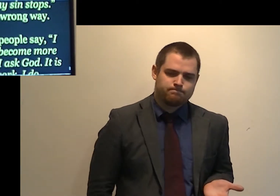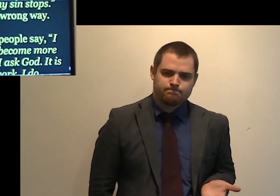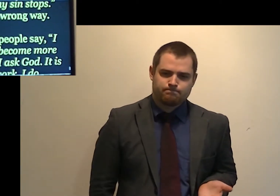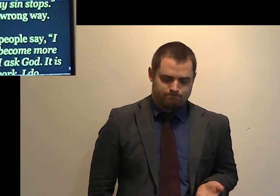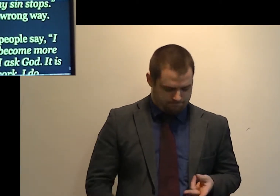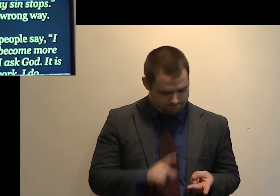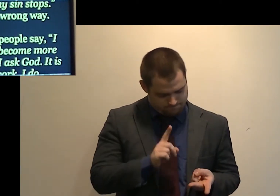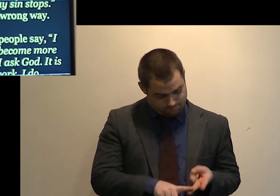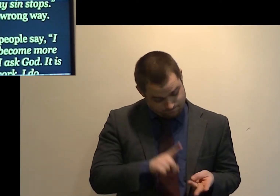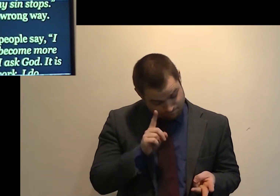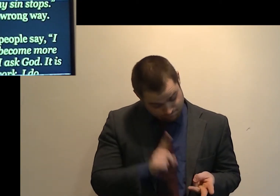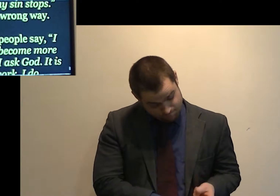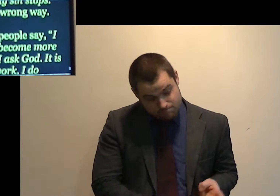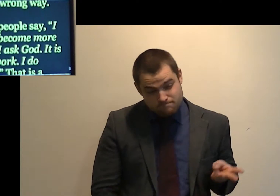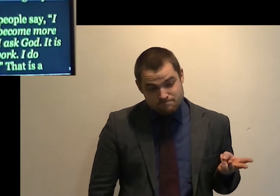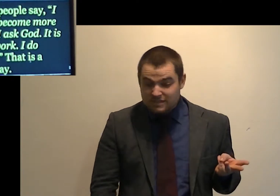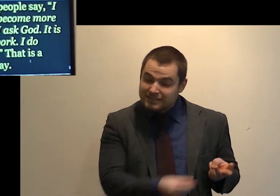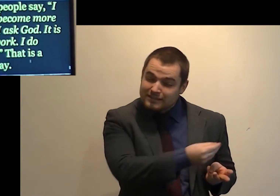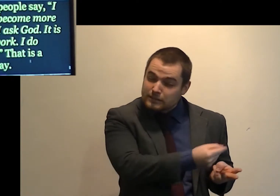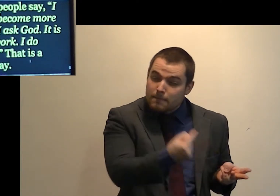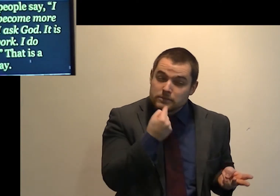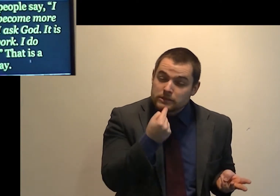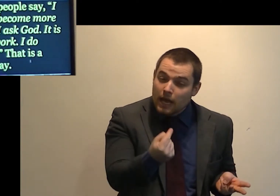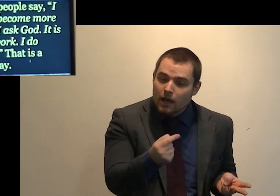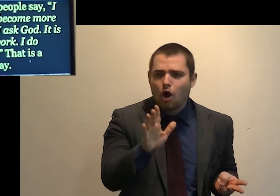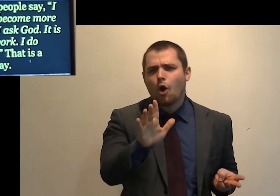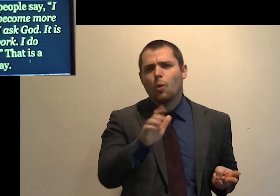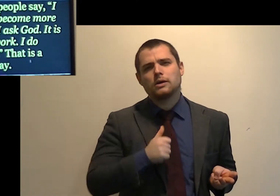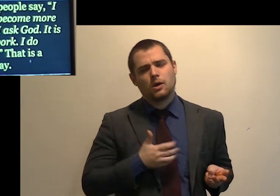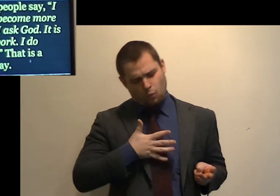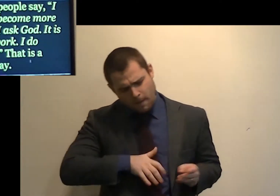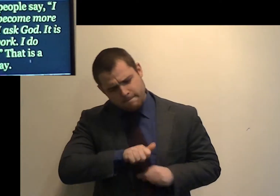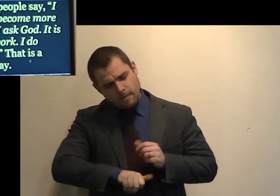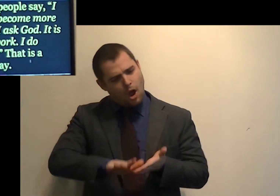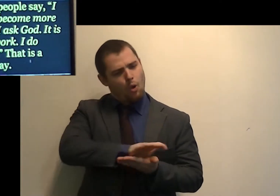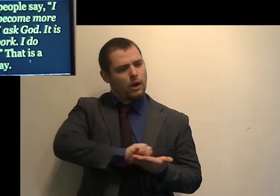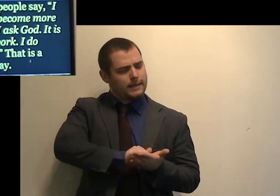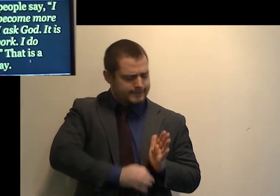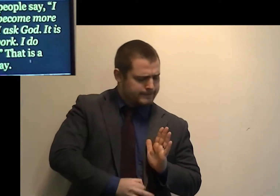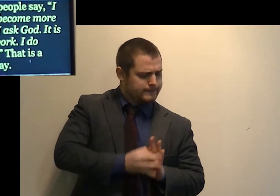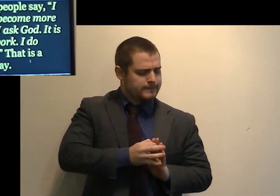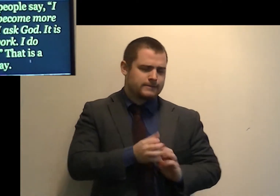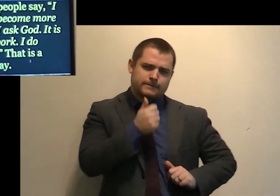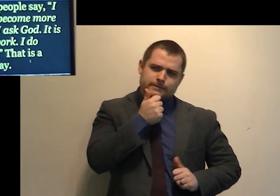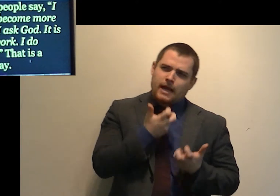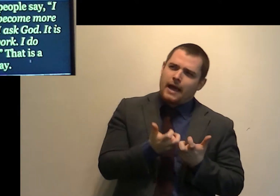Number three, some people say, I want to become more holy, so I ask God.